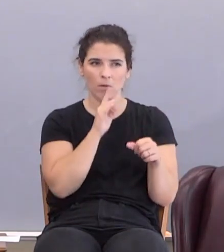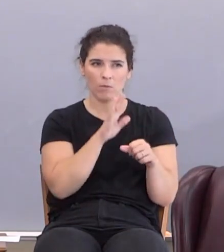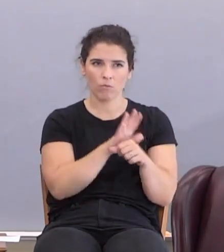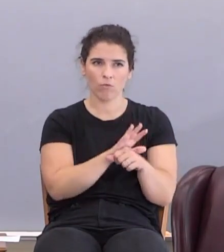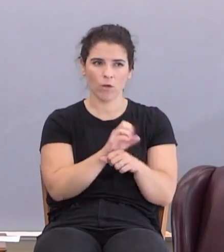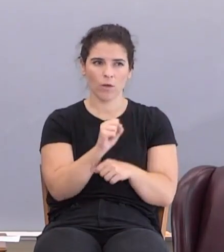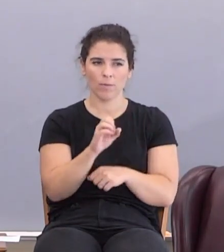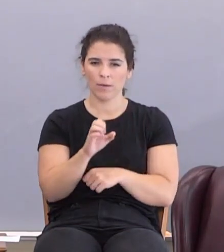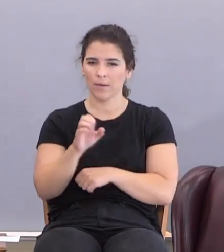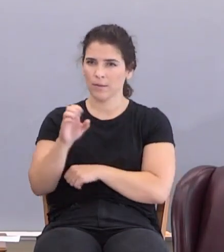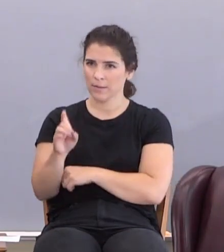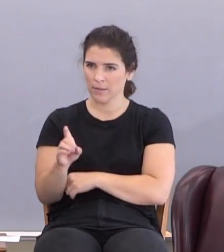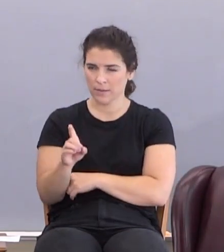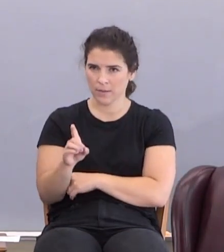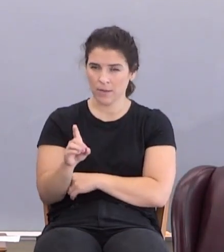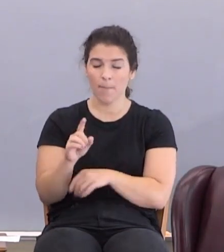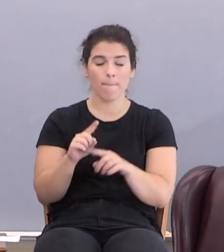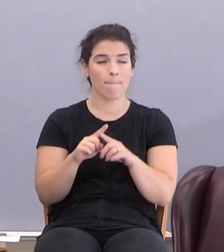seed.